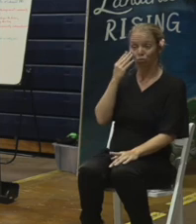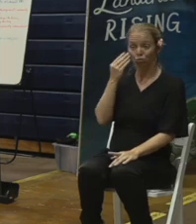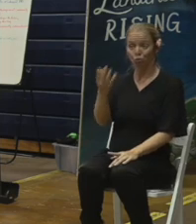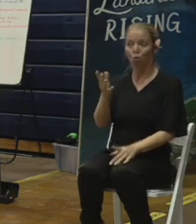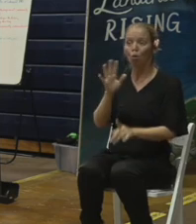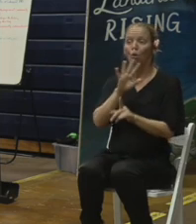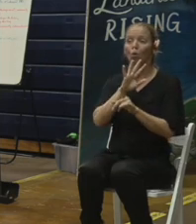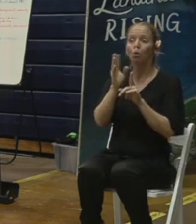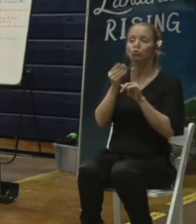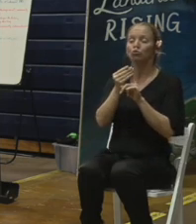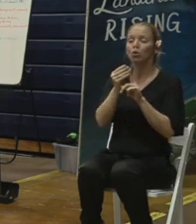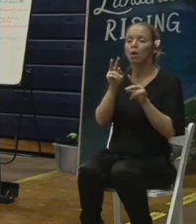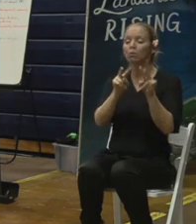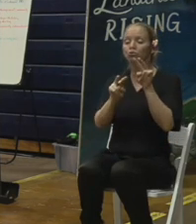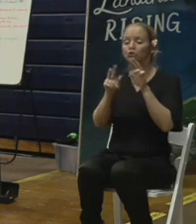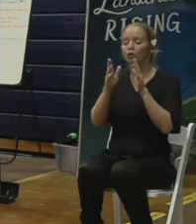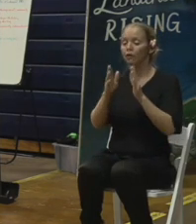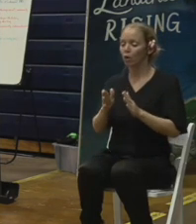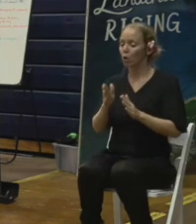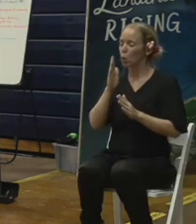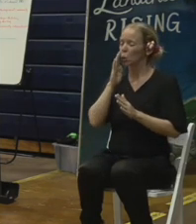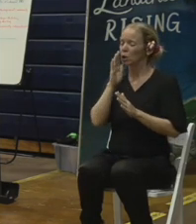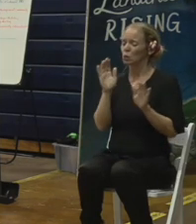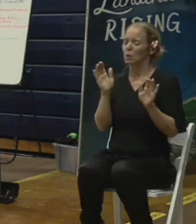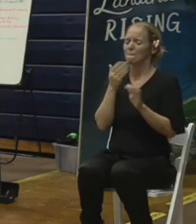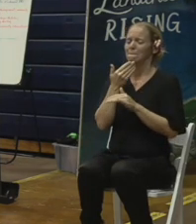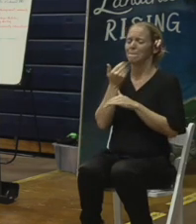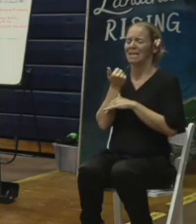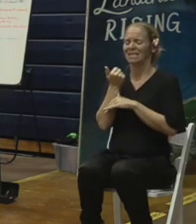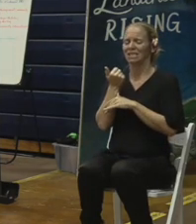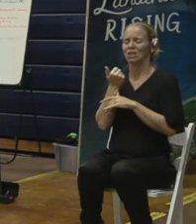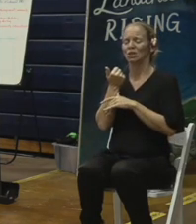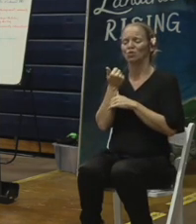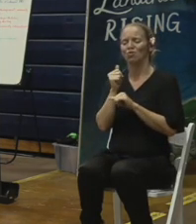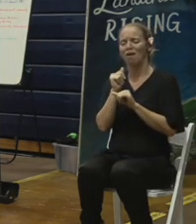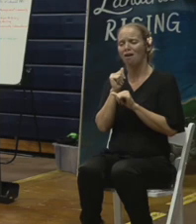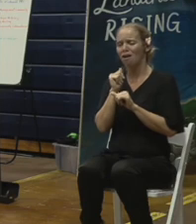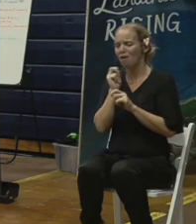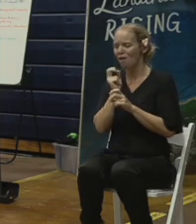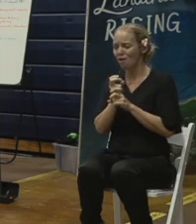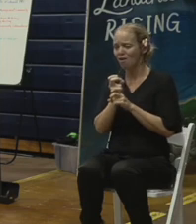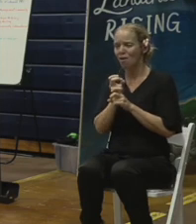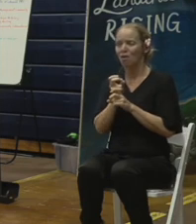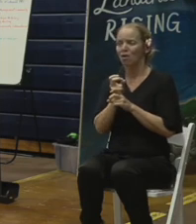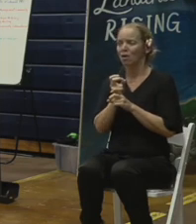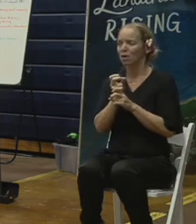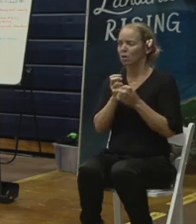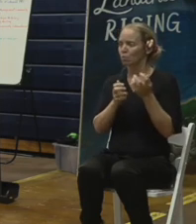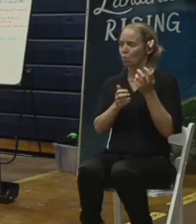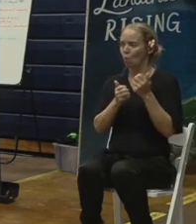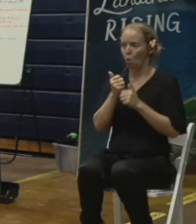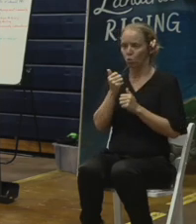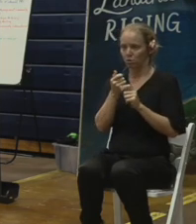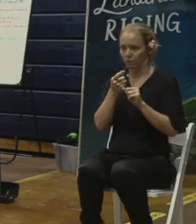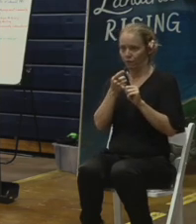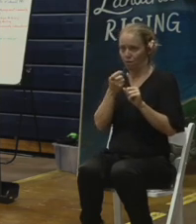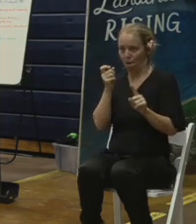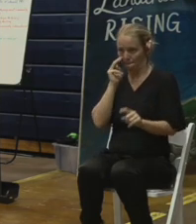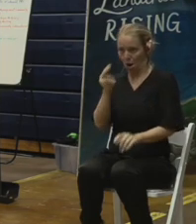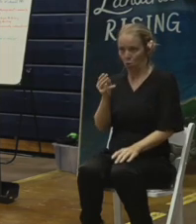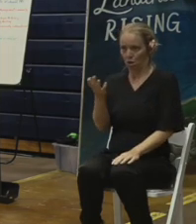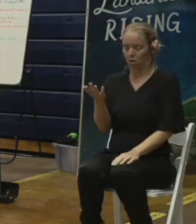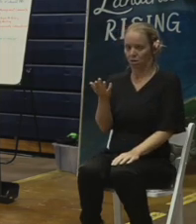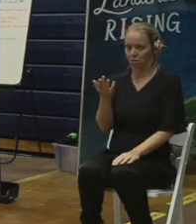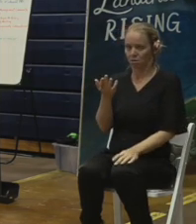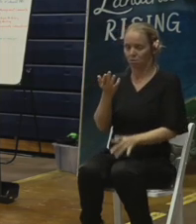site are going to bend over backwards because most of them, almost all of them, are going to be from Maui. They